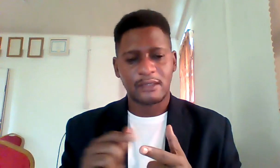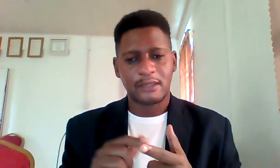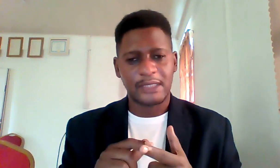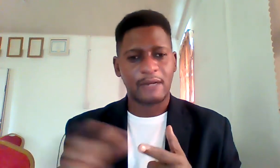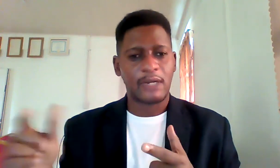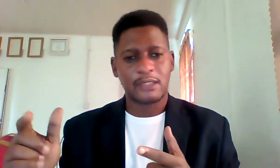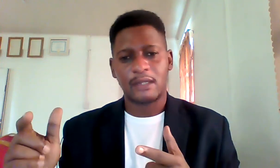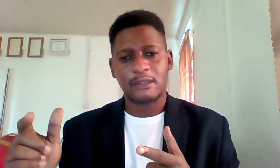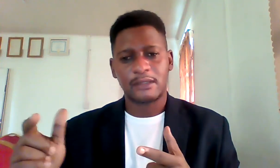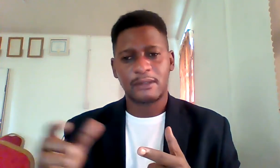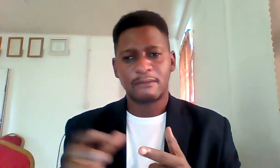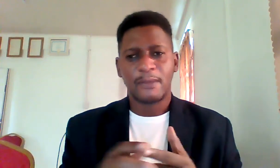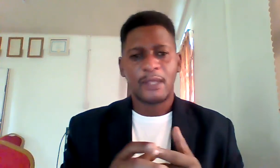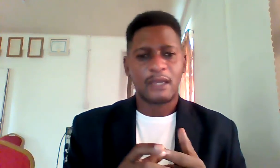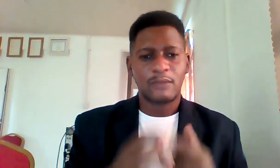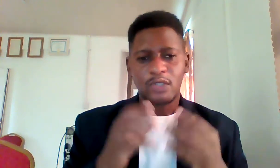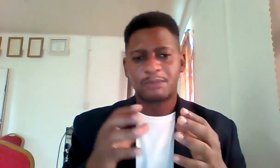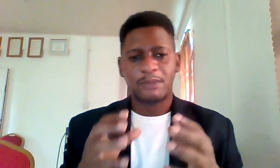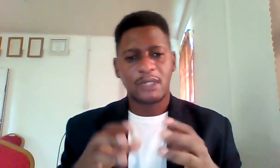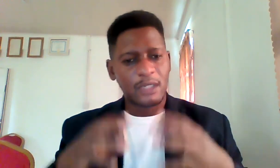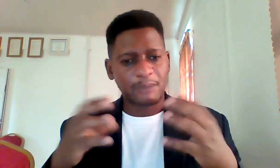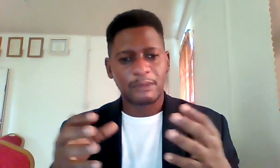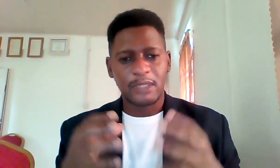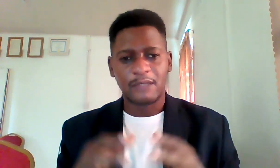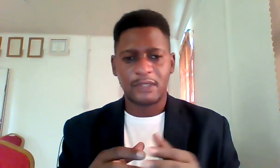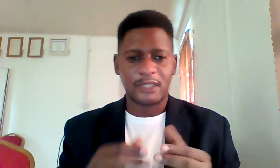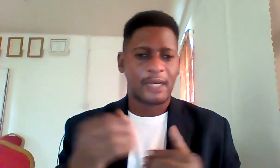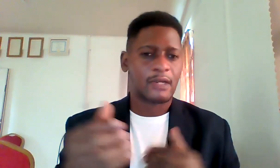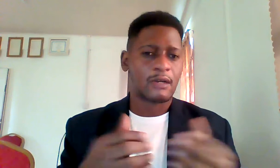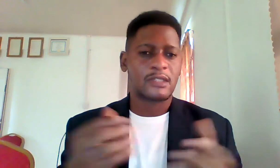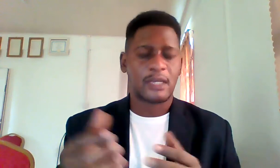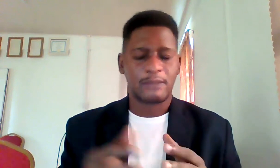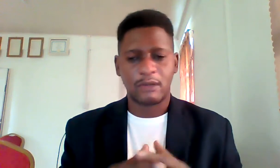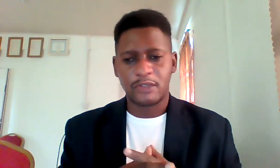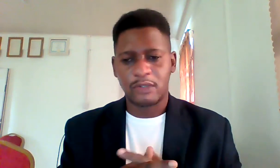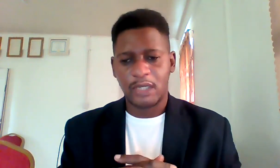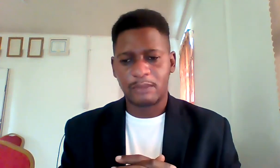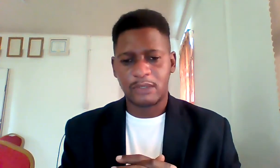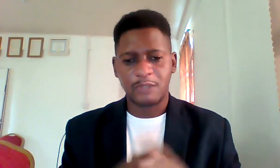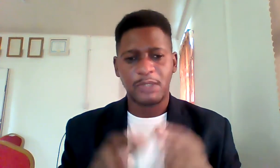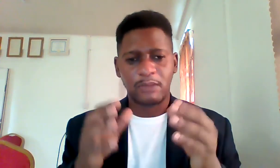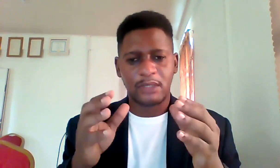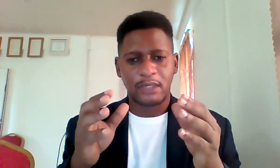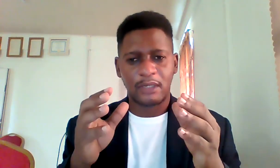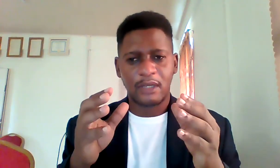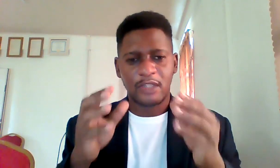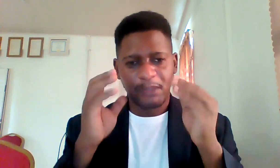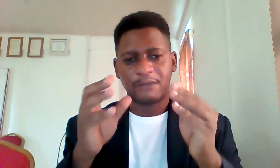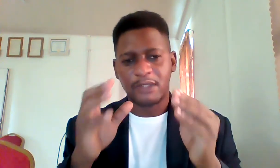direct sale and most people a lot of people believe in this direct contact because you're able to speak with the specific